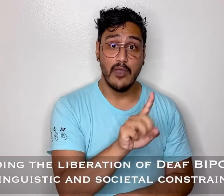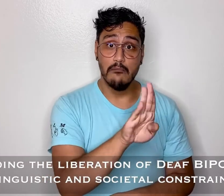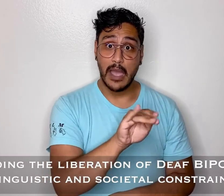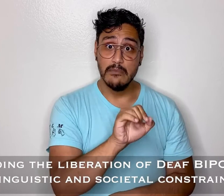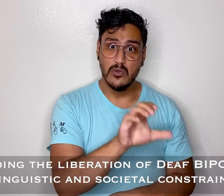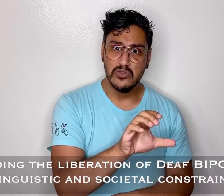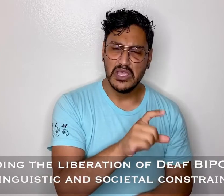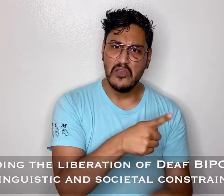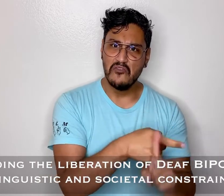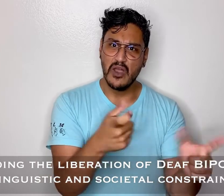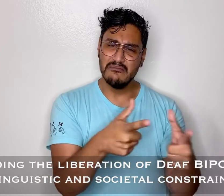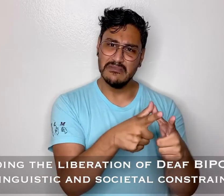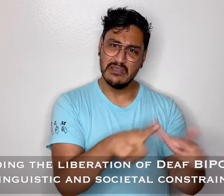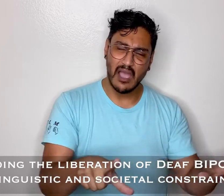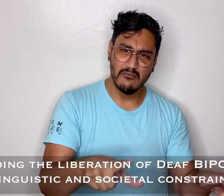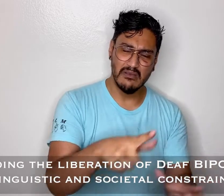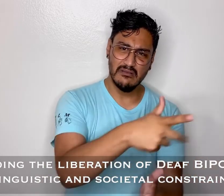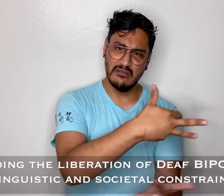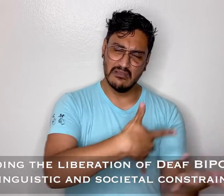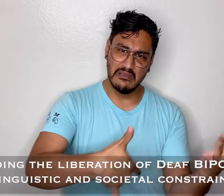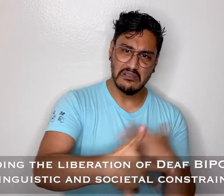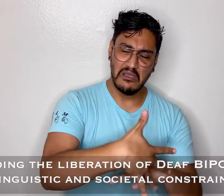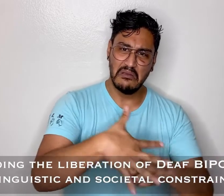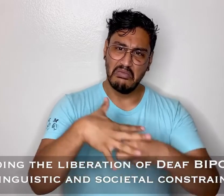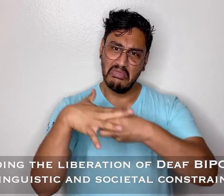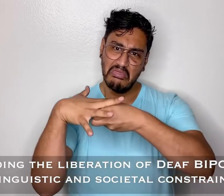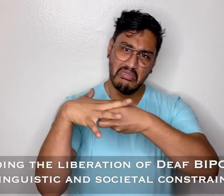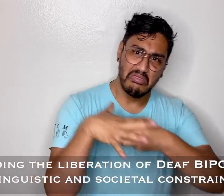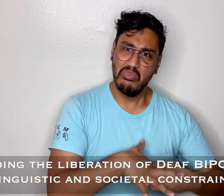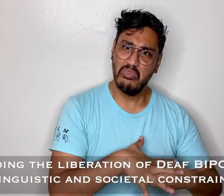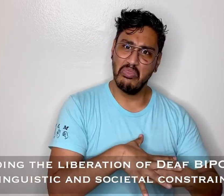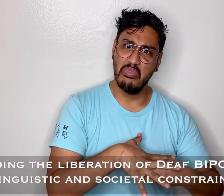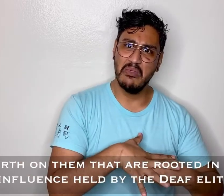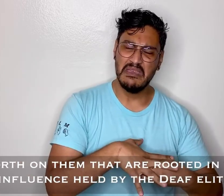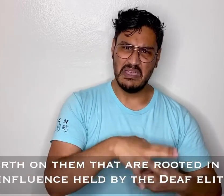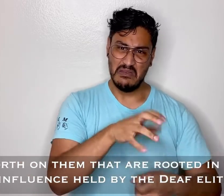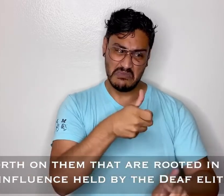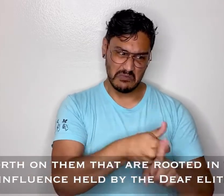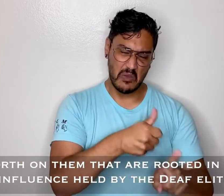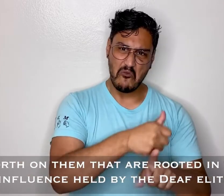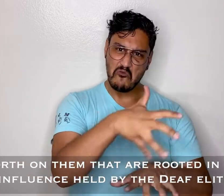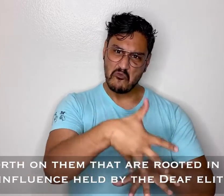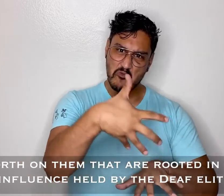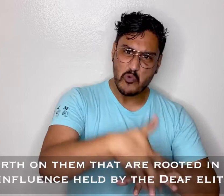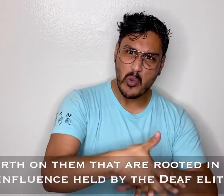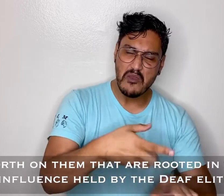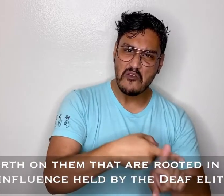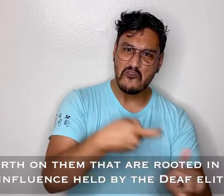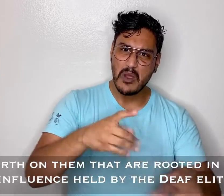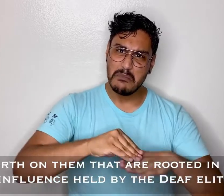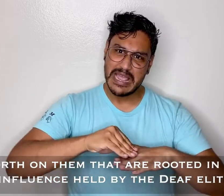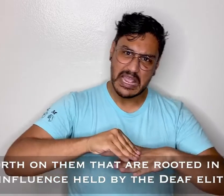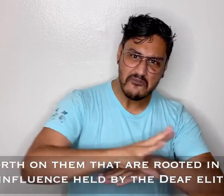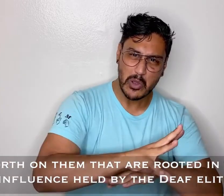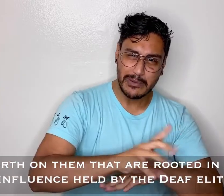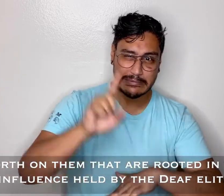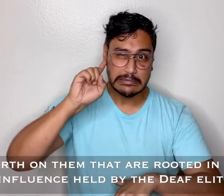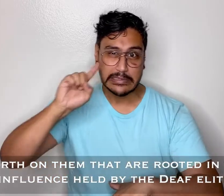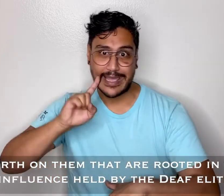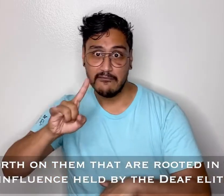Including the liberation of Deaf by POC disability from the linguistic and societal constraints put forth on them that are rooted